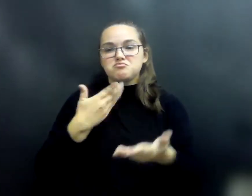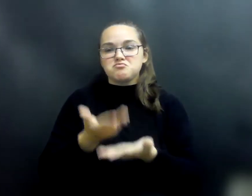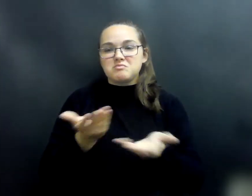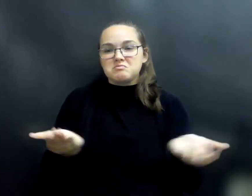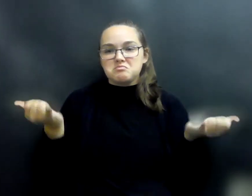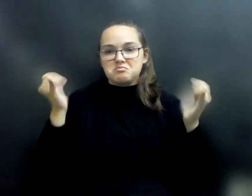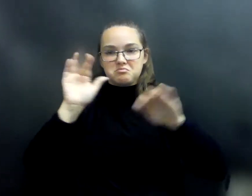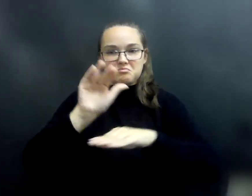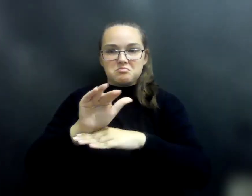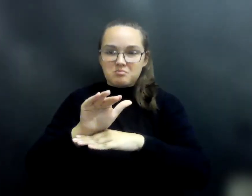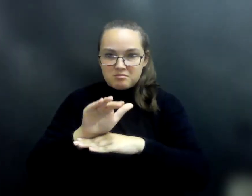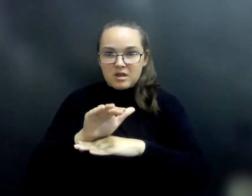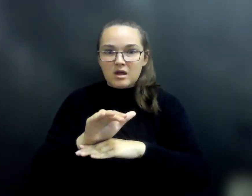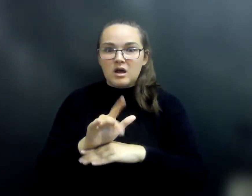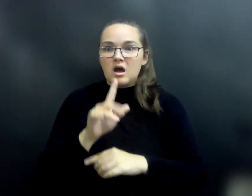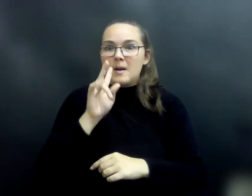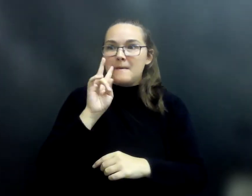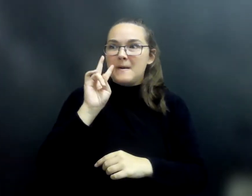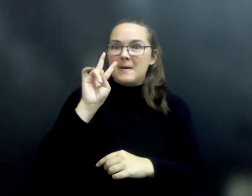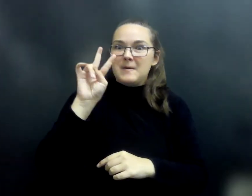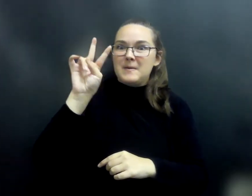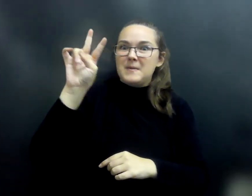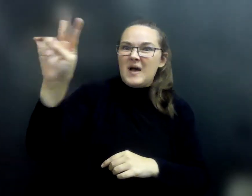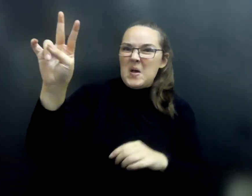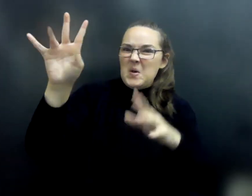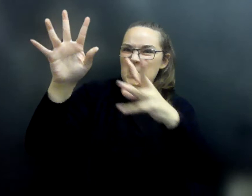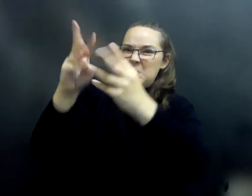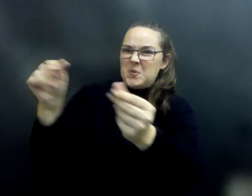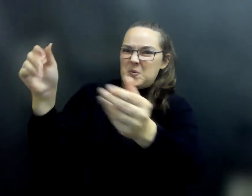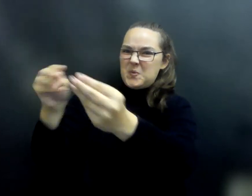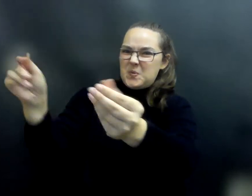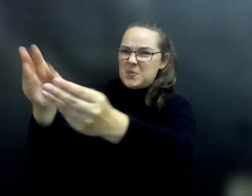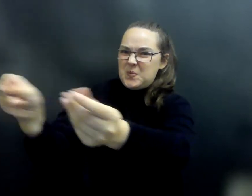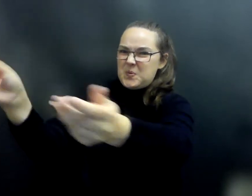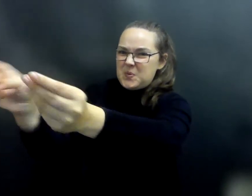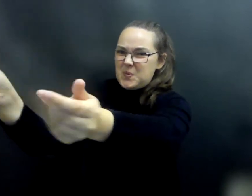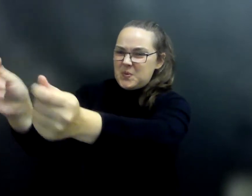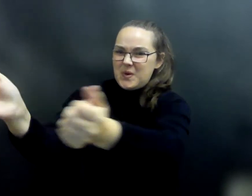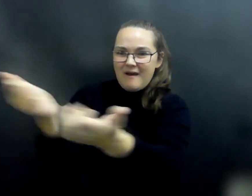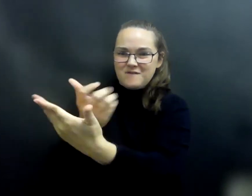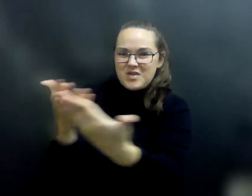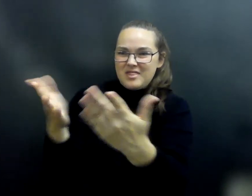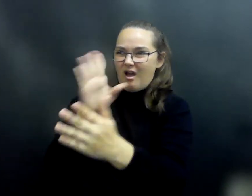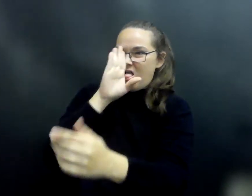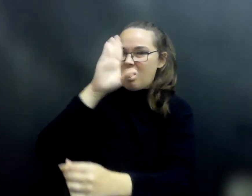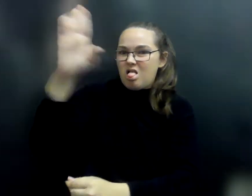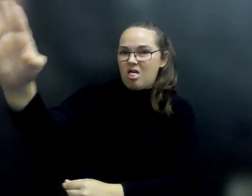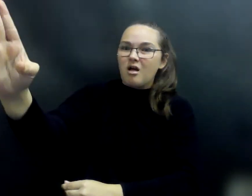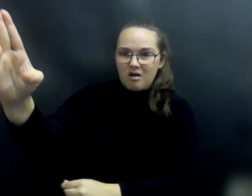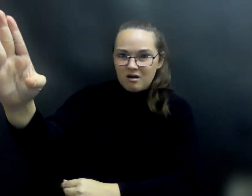through every obstacle directly to the wizard's castle. Following this path, the four travelers reached